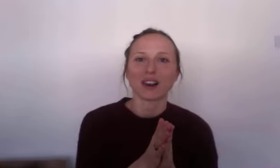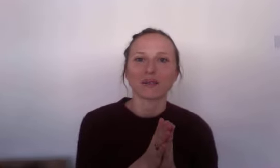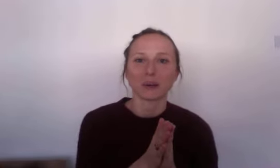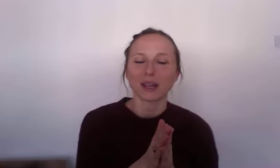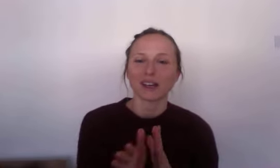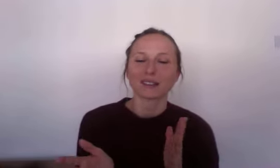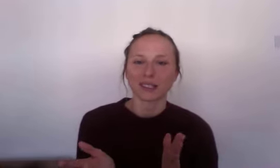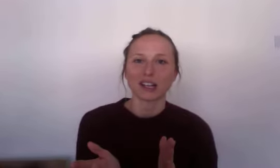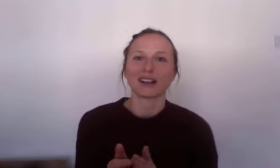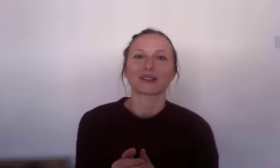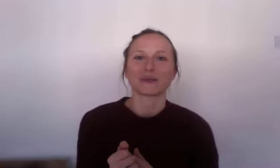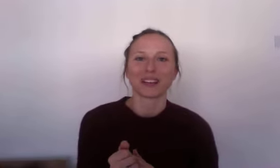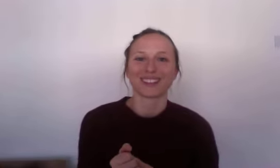a lovely week see you next week